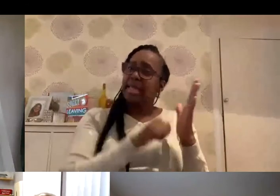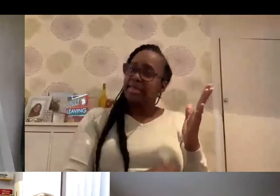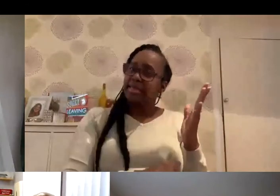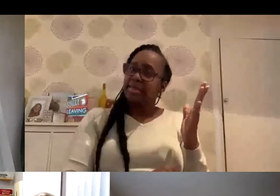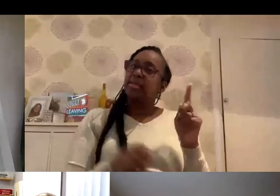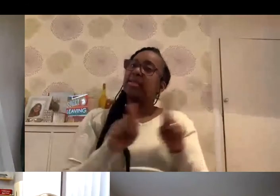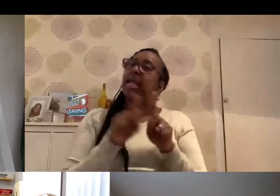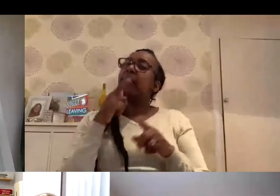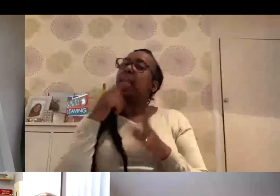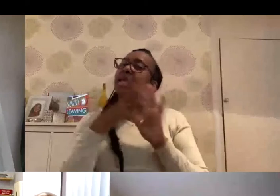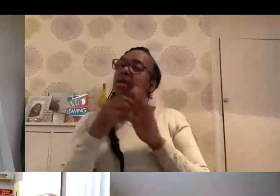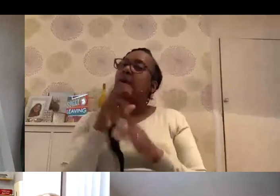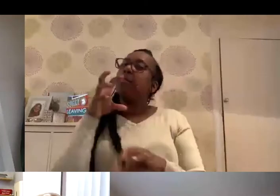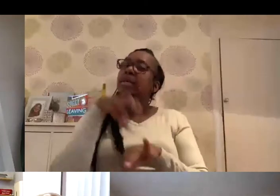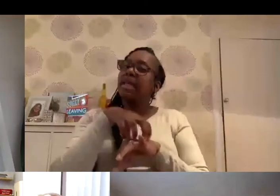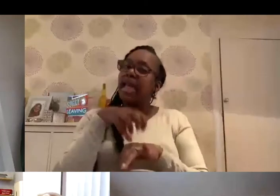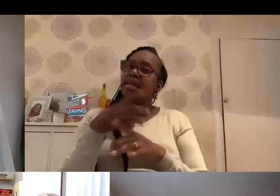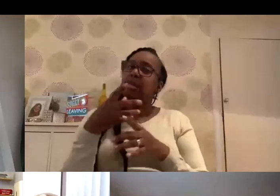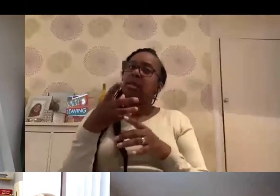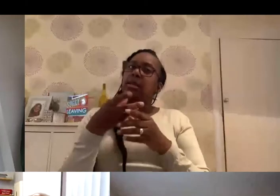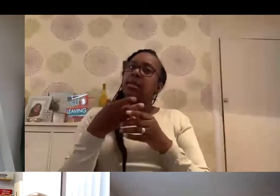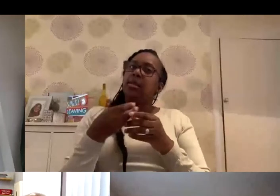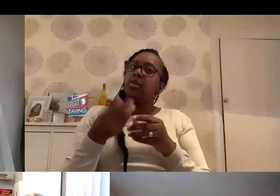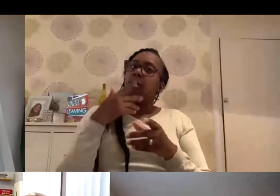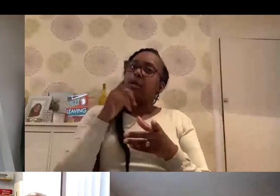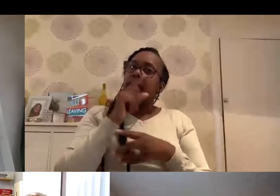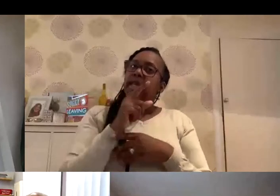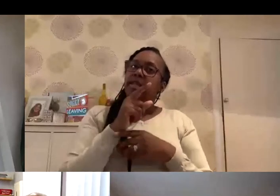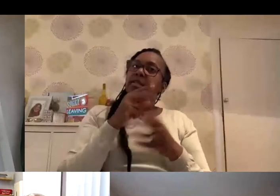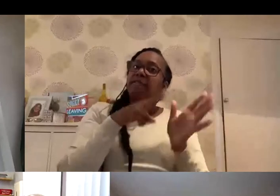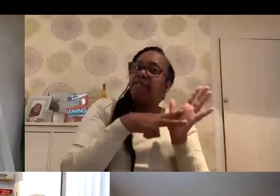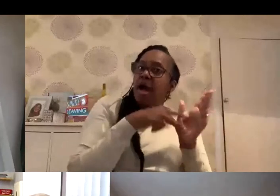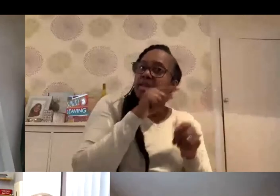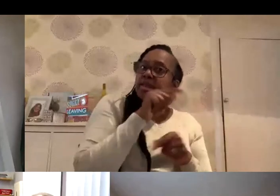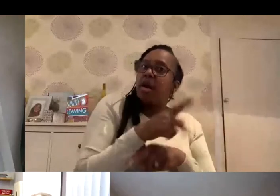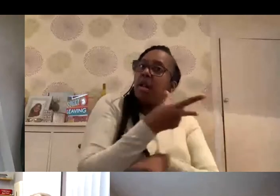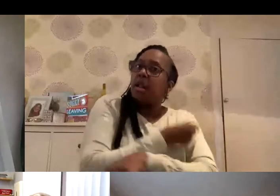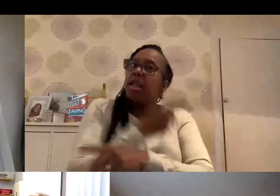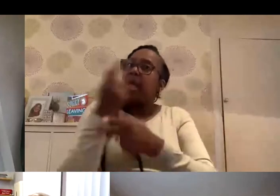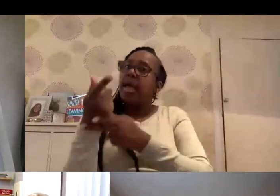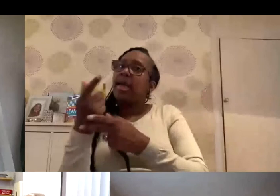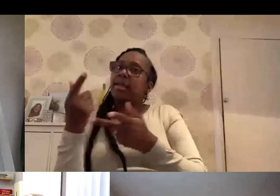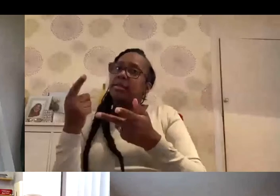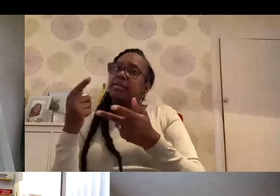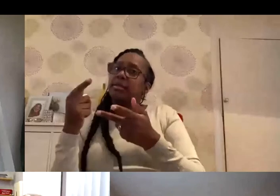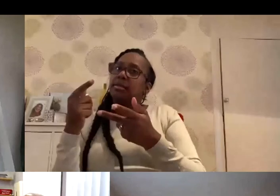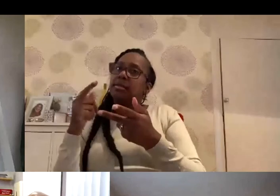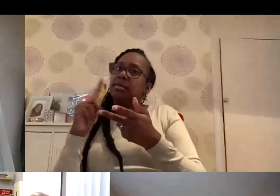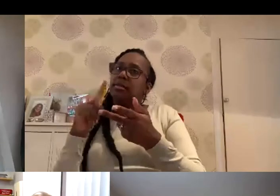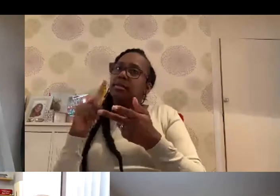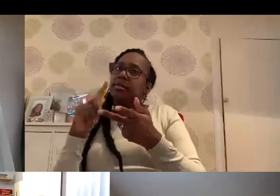story. So we know exactly what is in the Pfizer cake and we know exactly what is in the AstraZeneca cake. And so if you